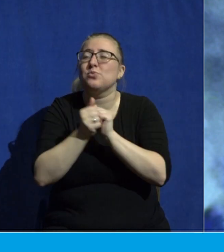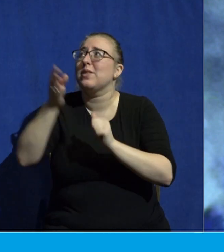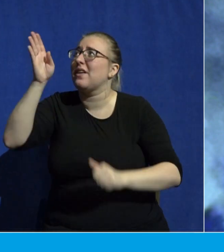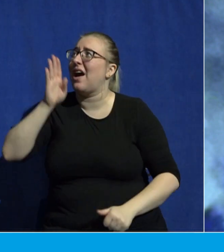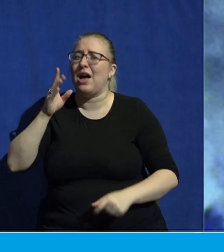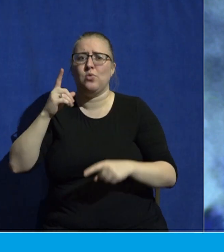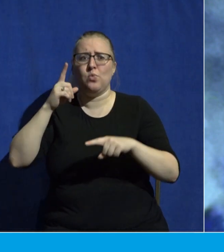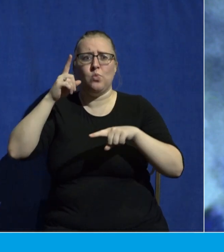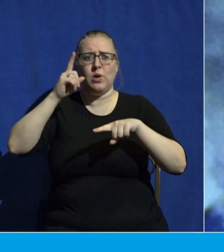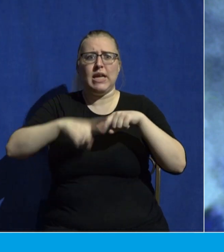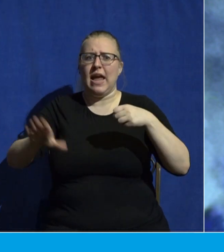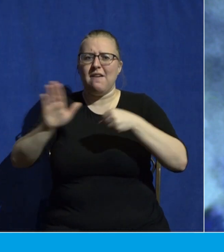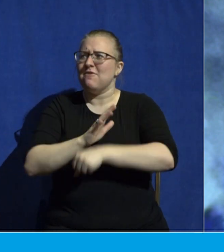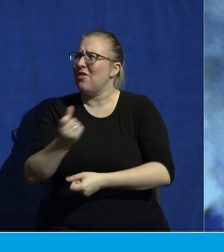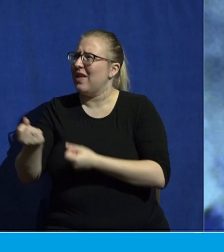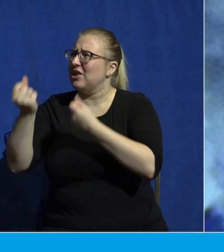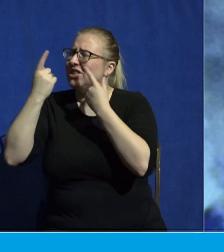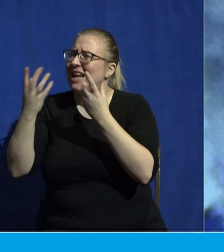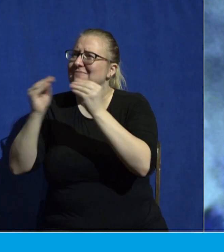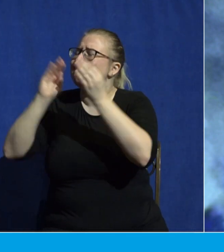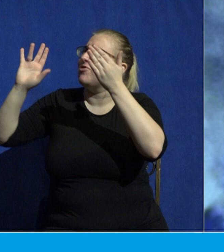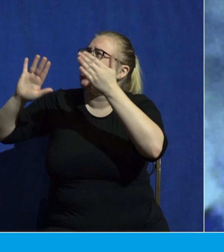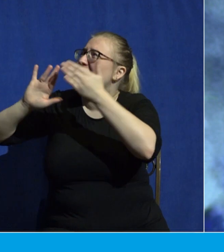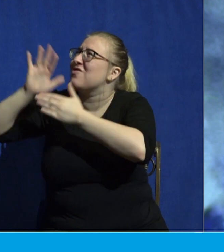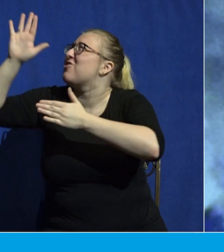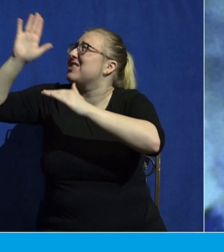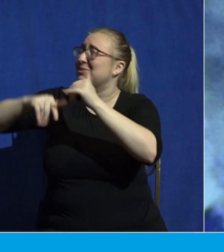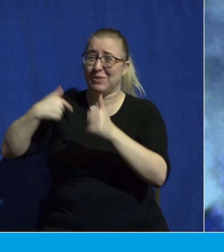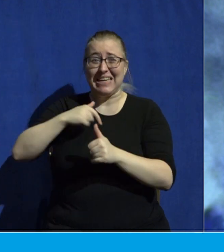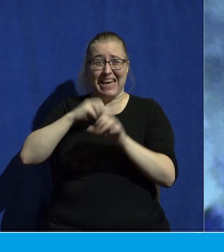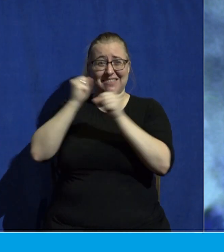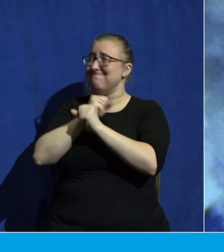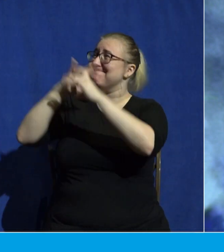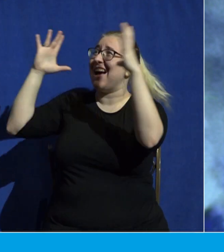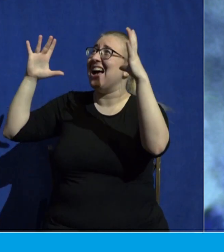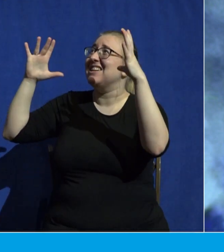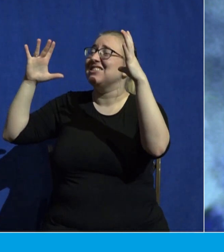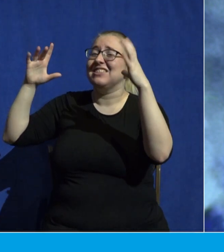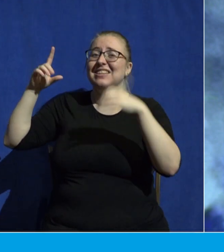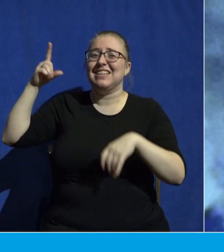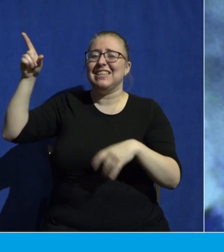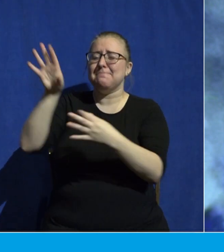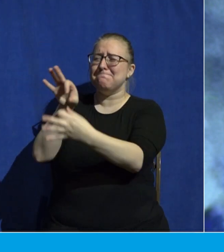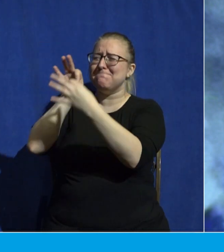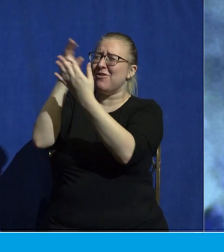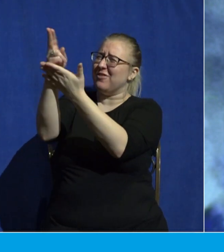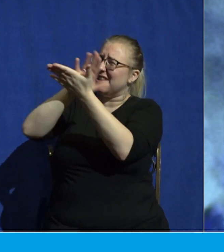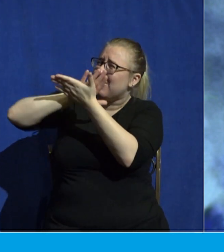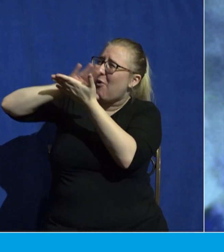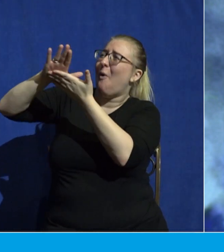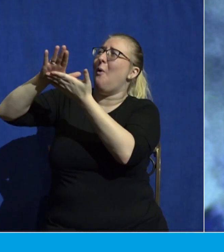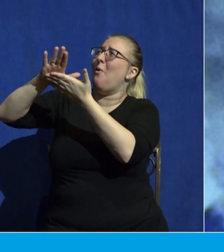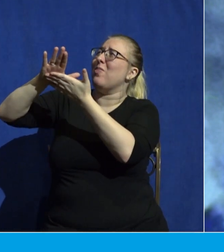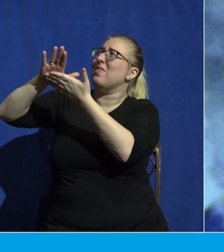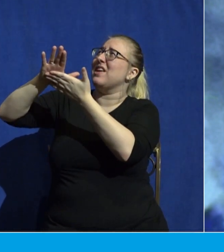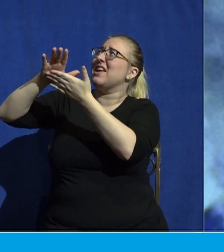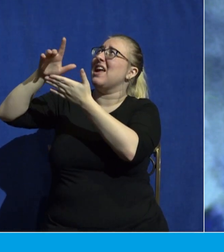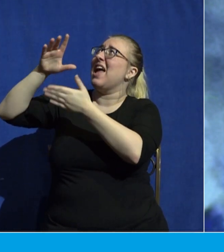more glorious than we could ever begin to imagine, perfectly holy in his posture toward us. His